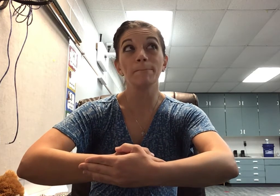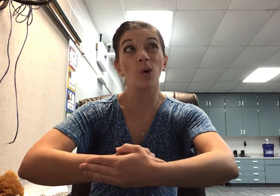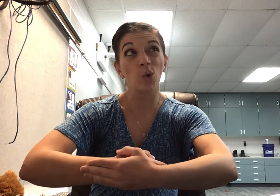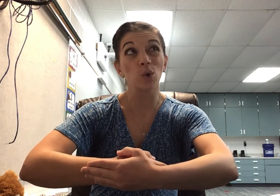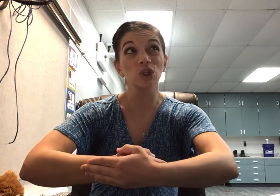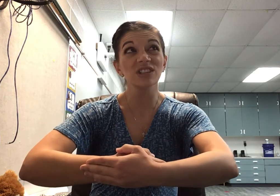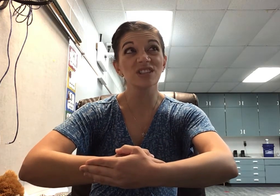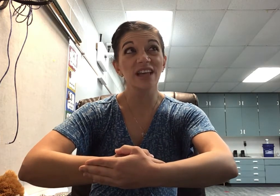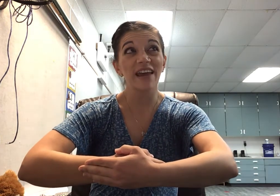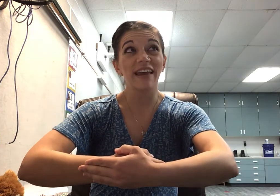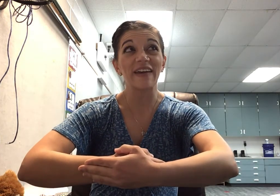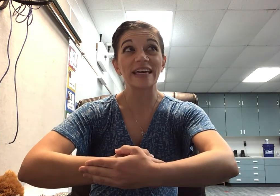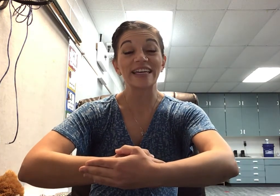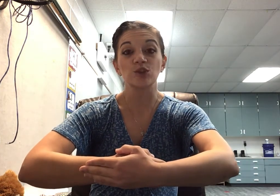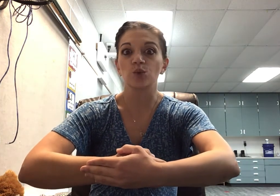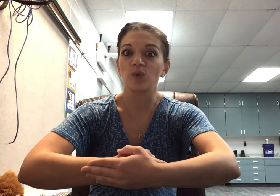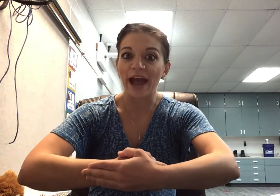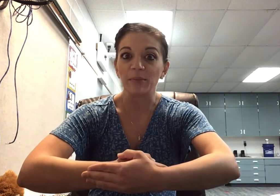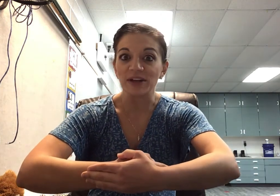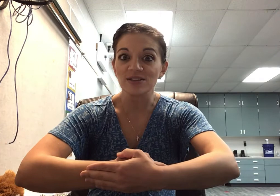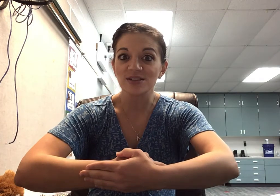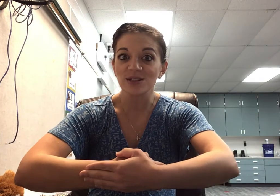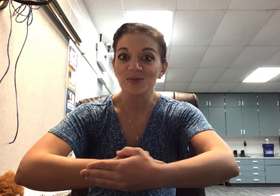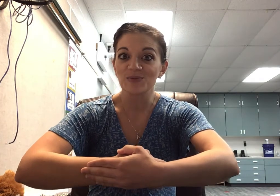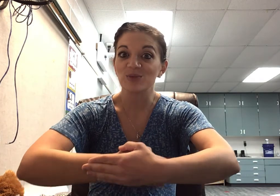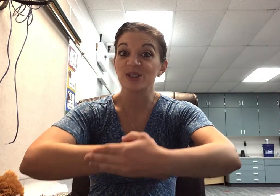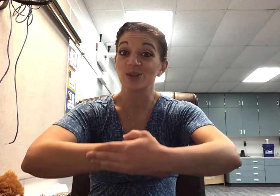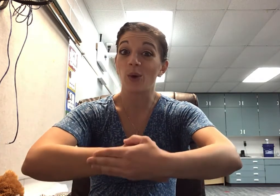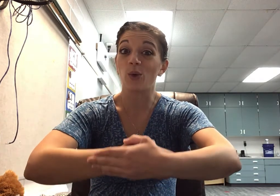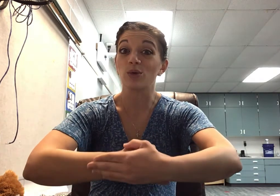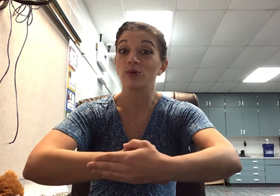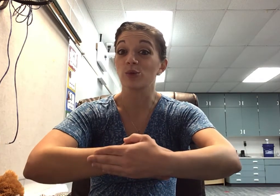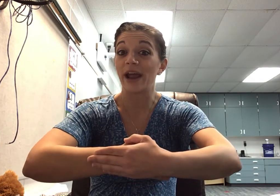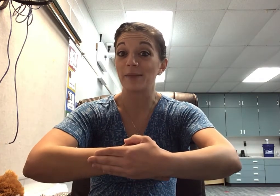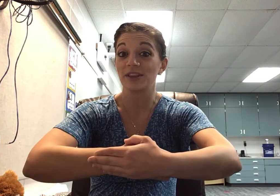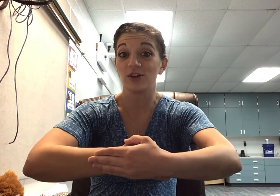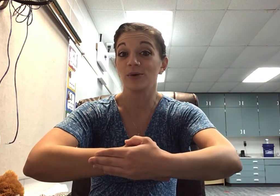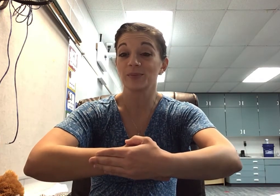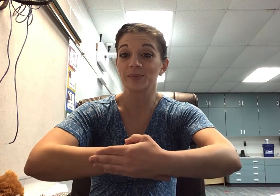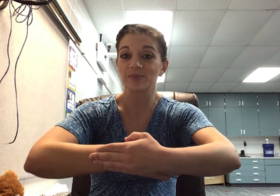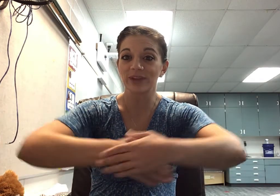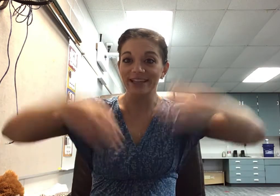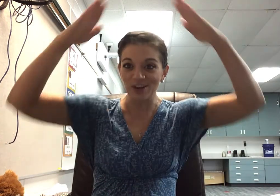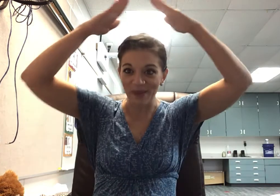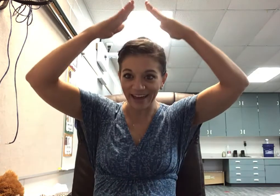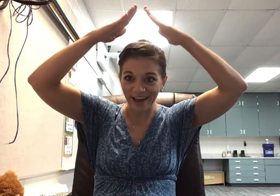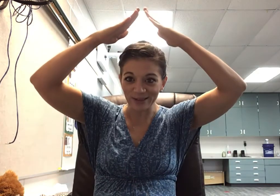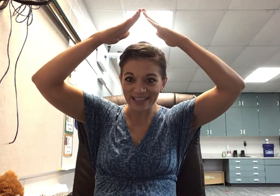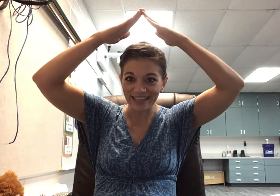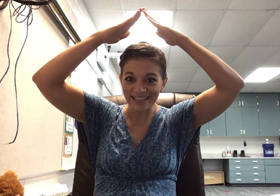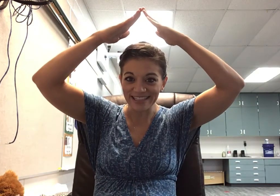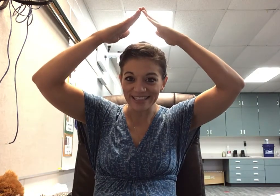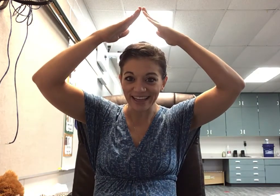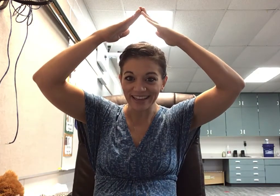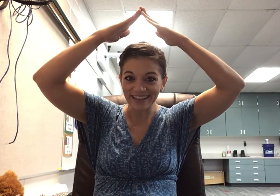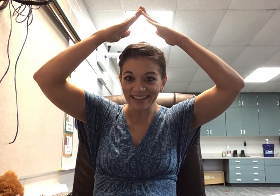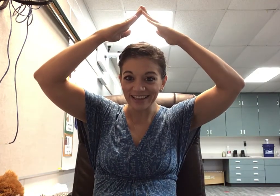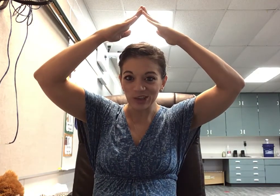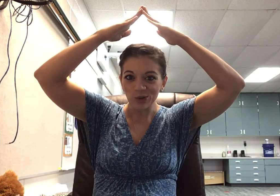moles and rabbits. This is a hole for rabbit though. And can you make a house like this? Who